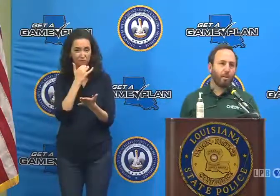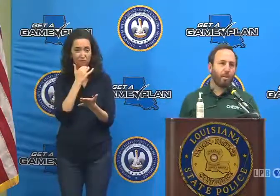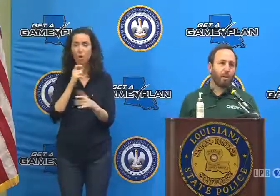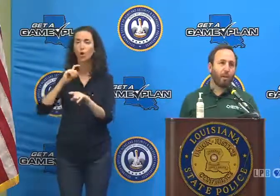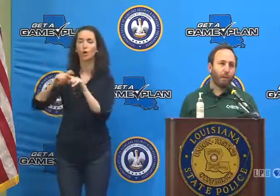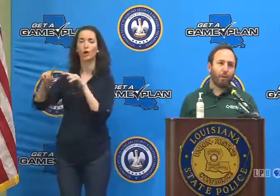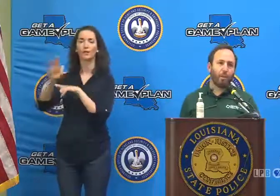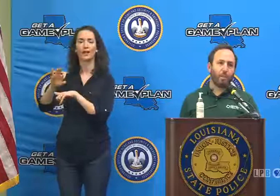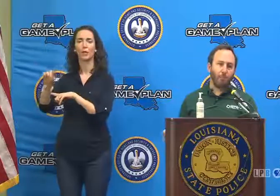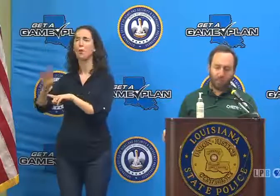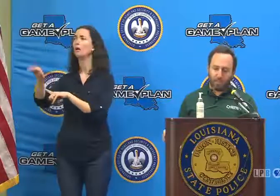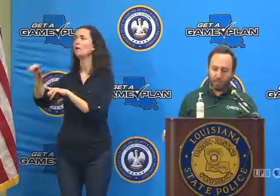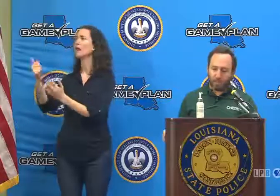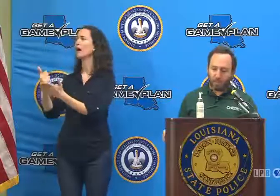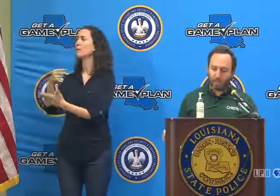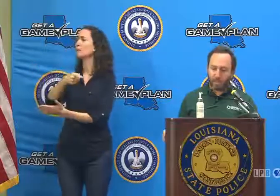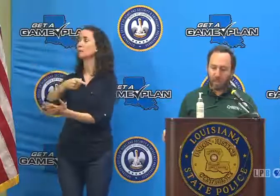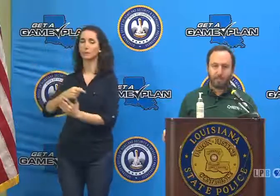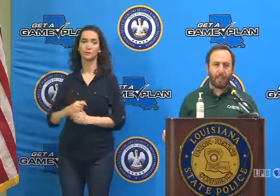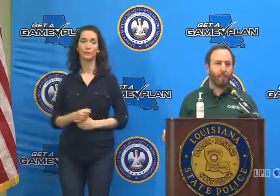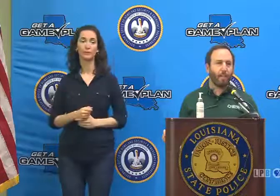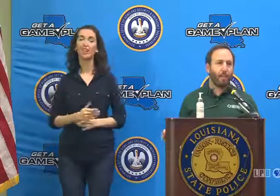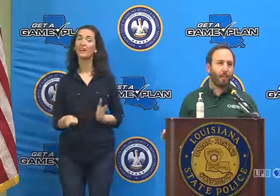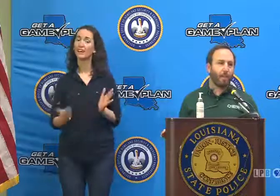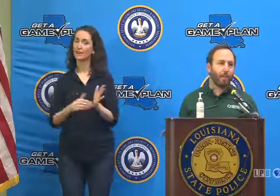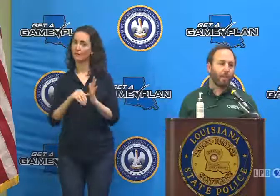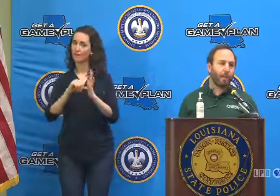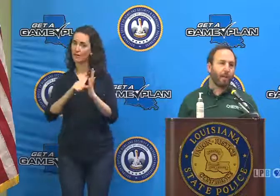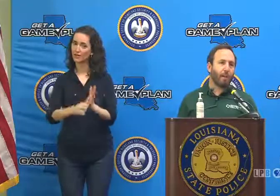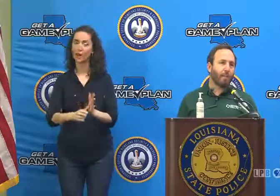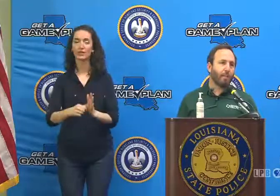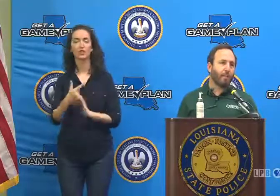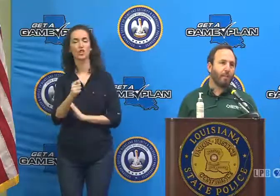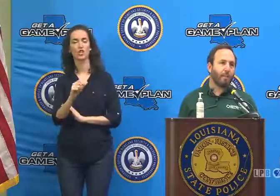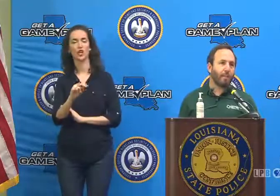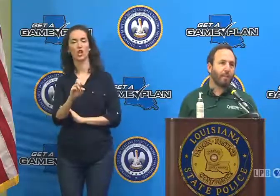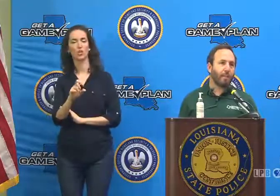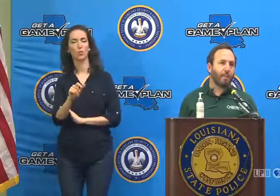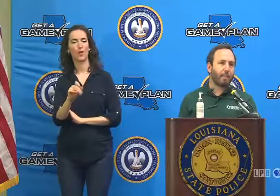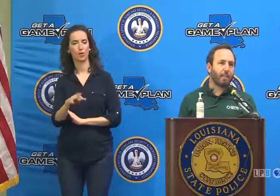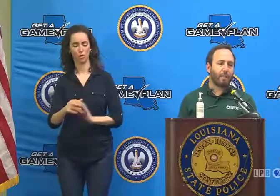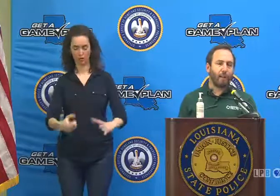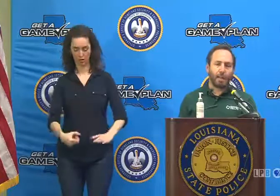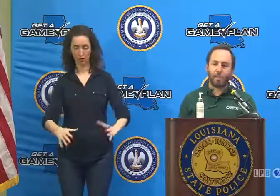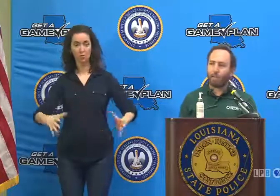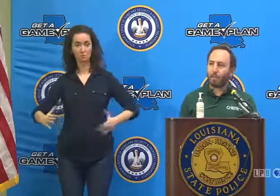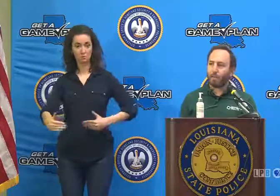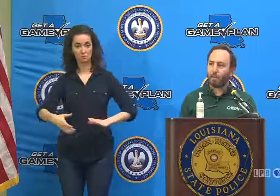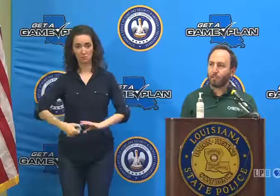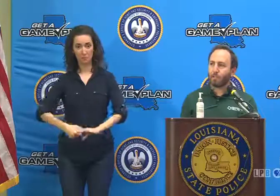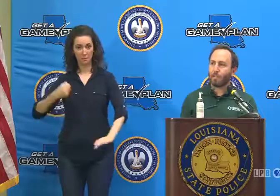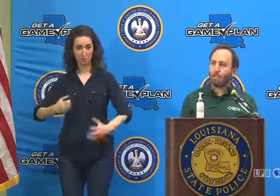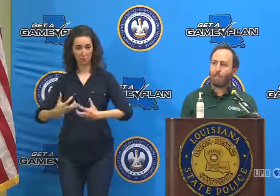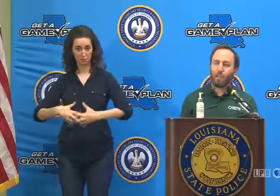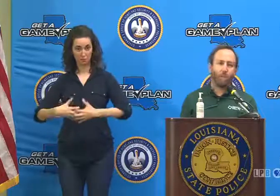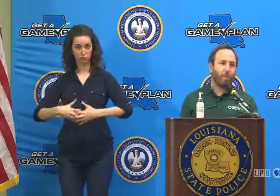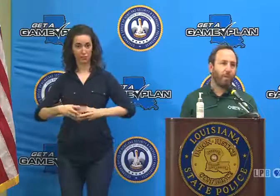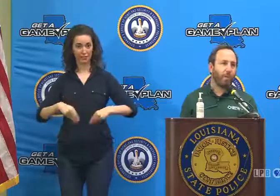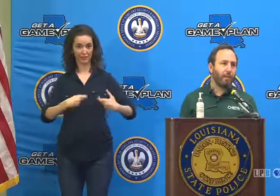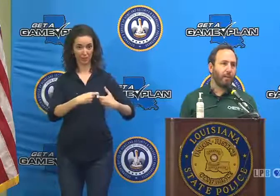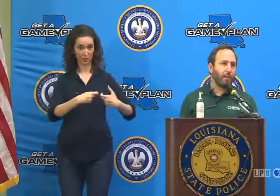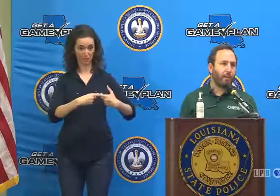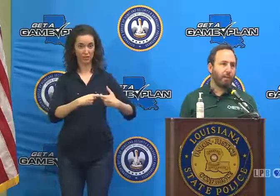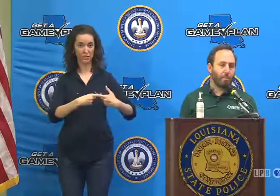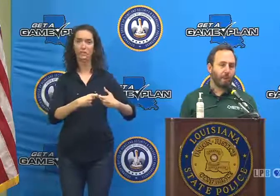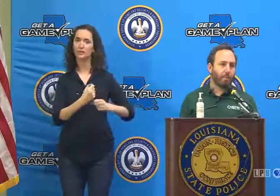And also, again, I wanted to mention generator safety of the 29 fatalities connected to Ida so far. Six have